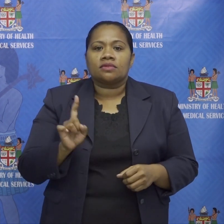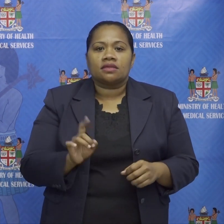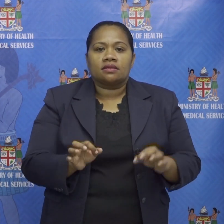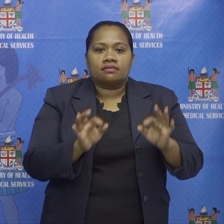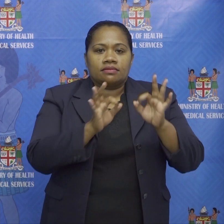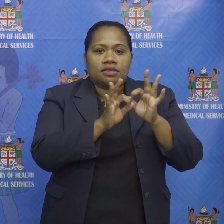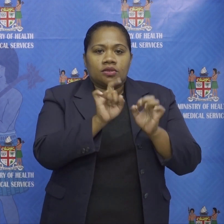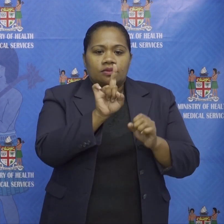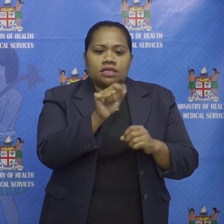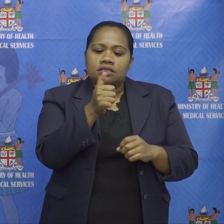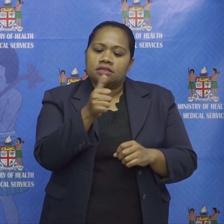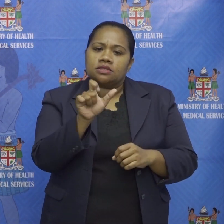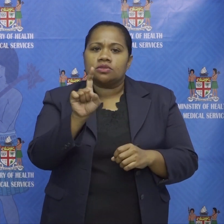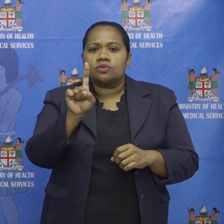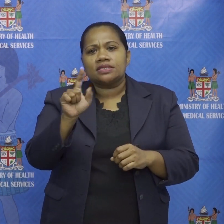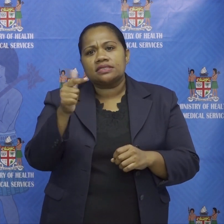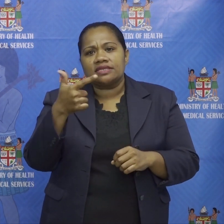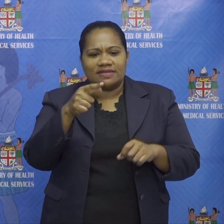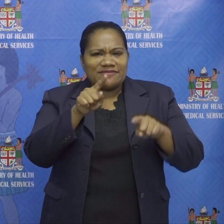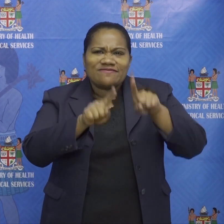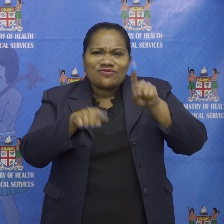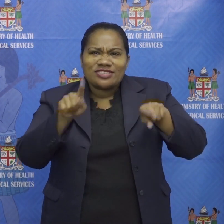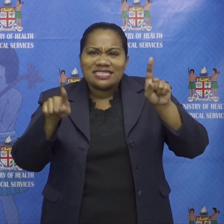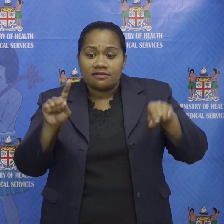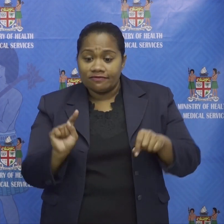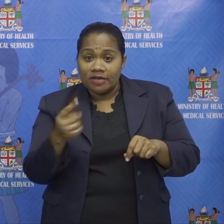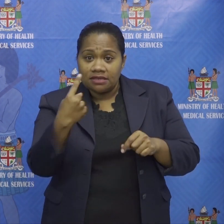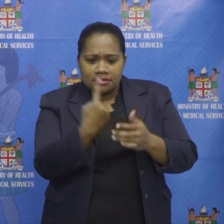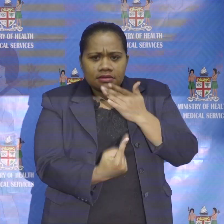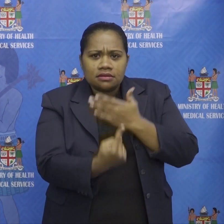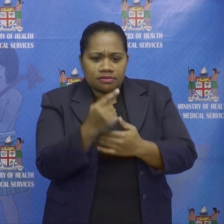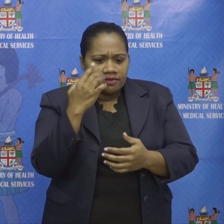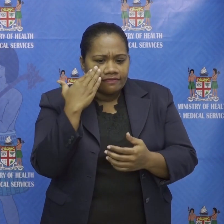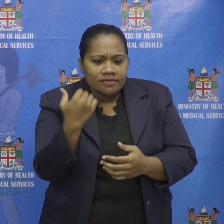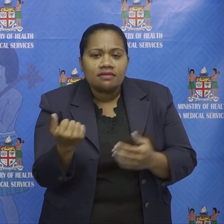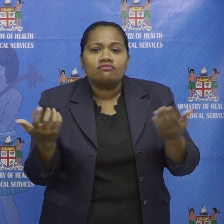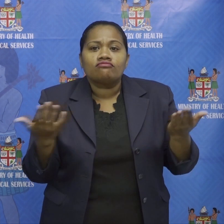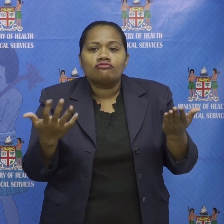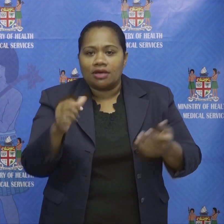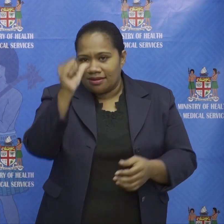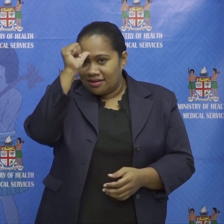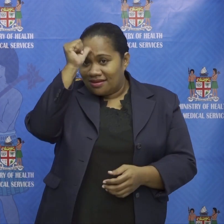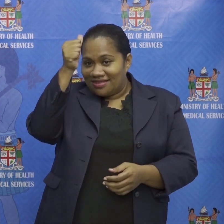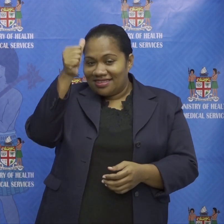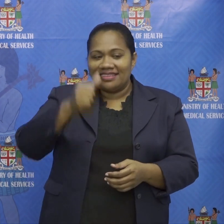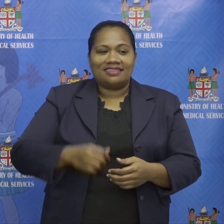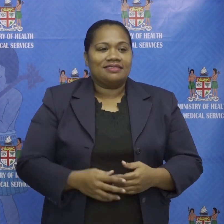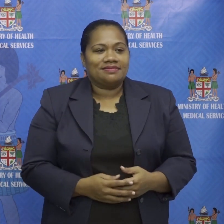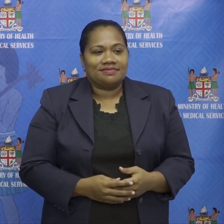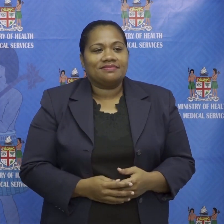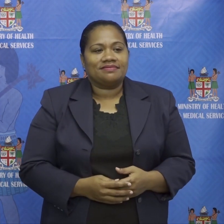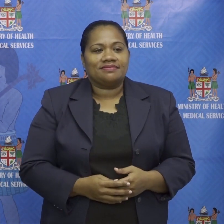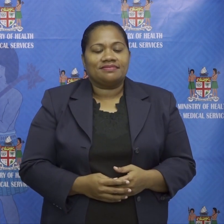.7 variant that was first detected in India as mentioned yesterday